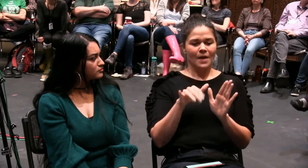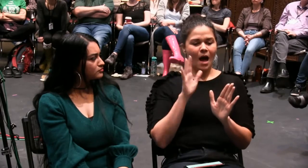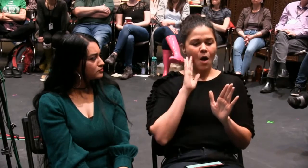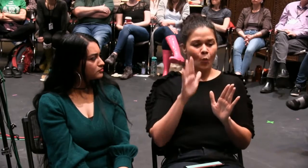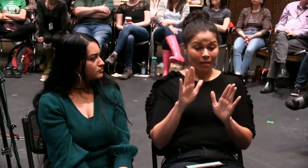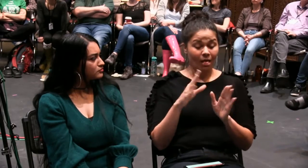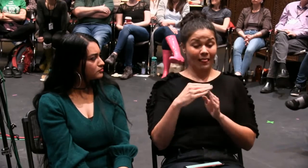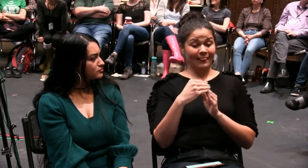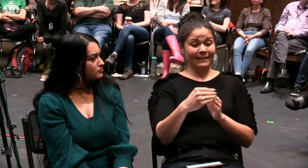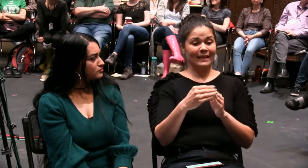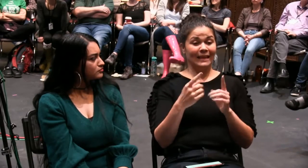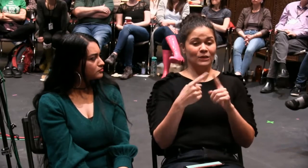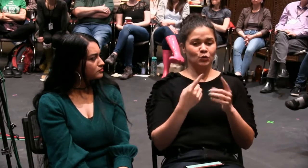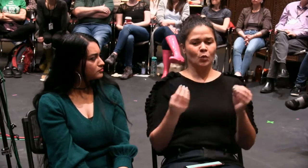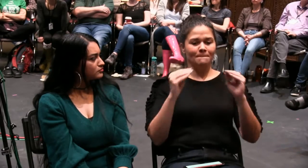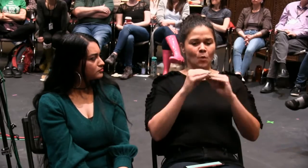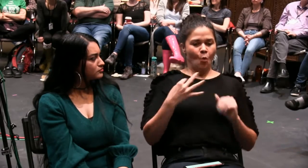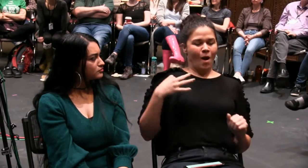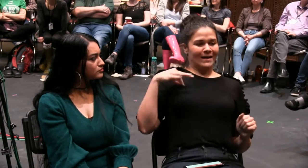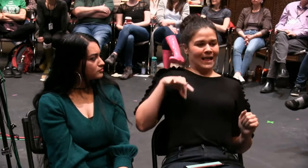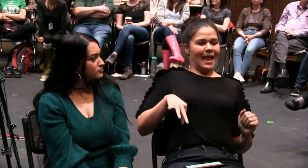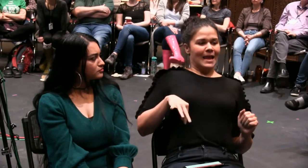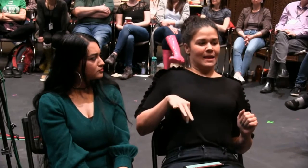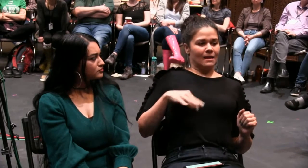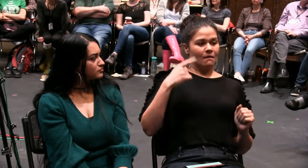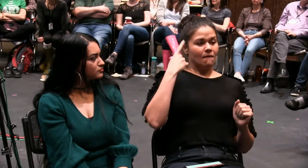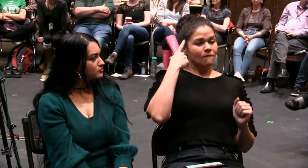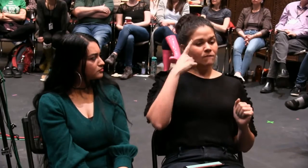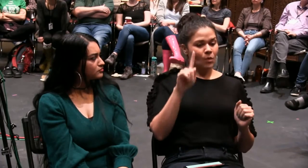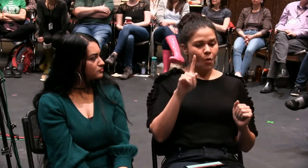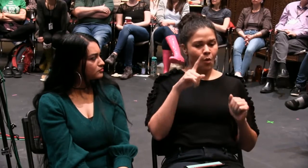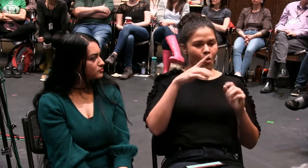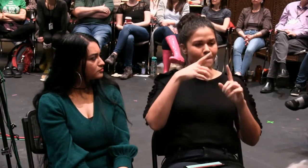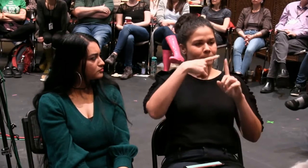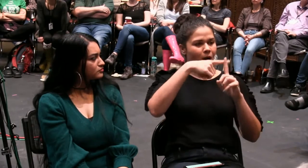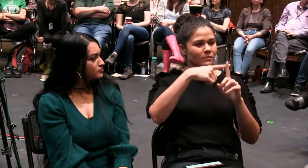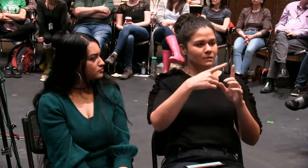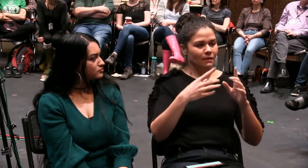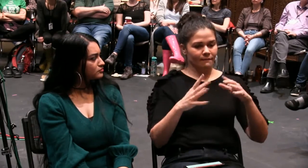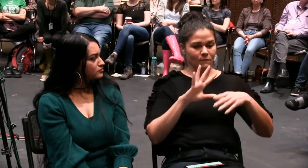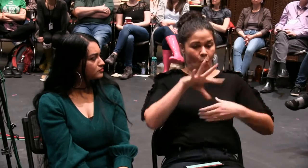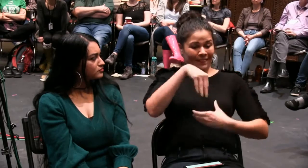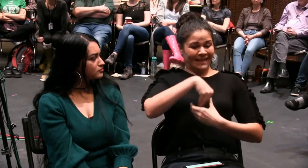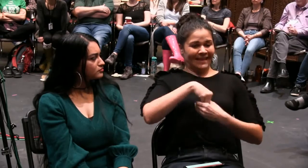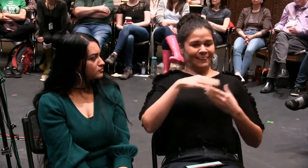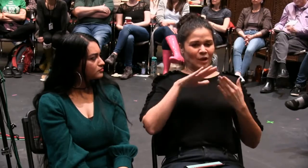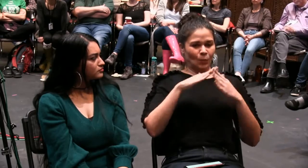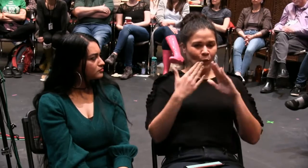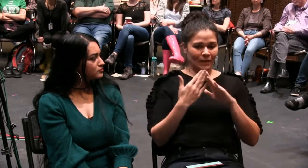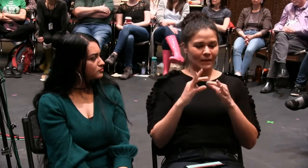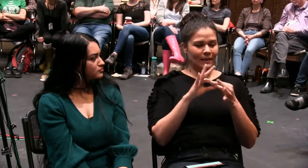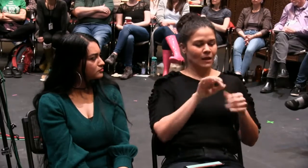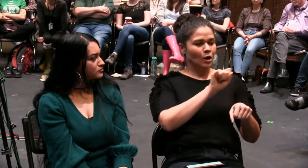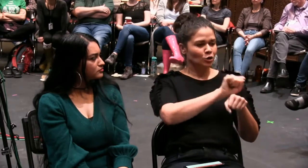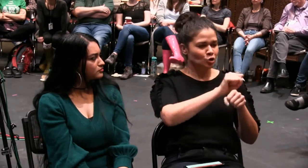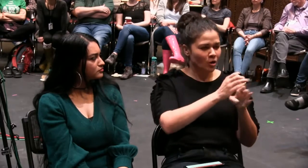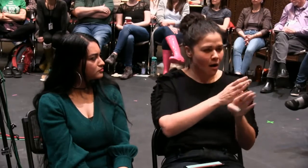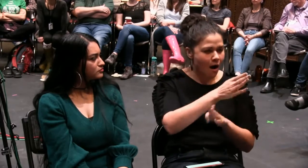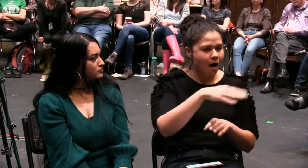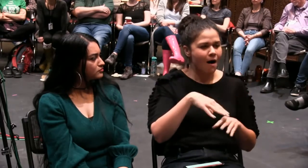a shared understanding so that we're all on the same page to move forward and make change in the community?